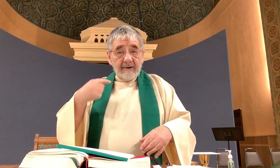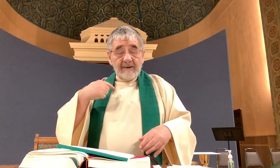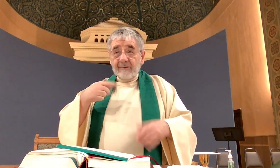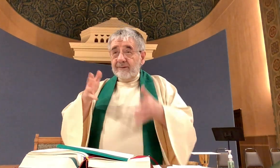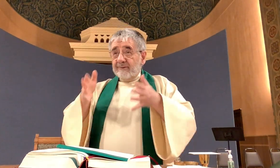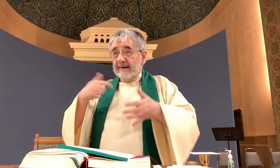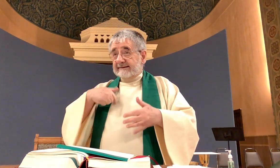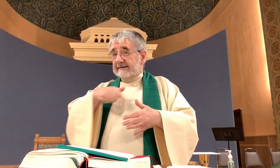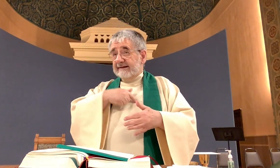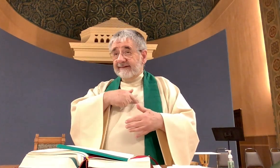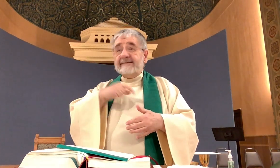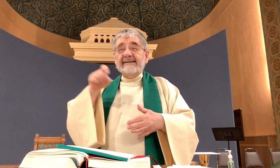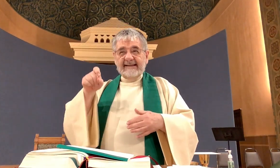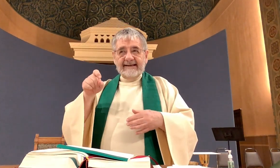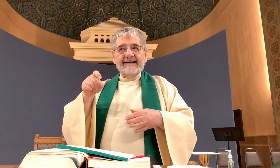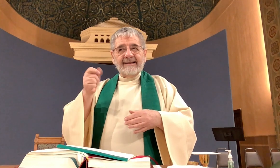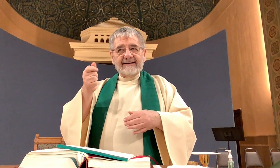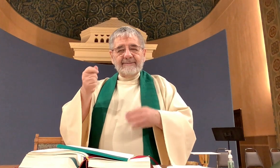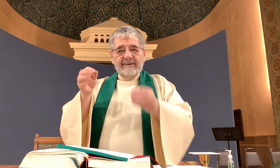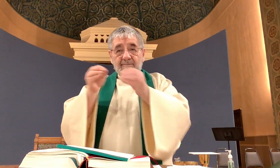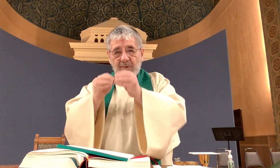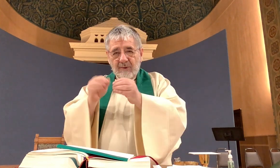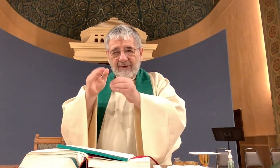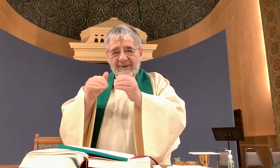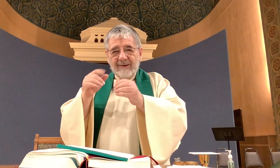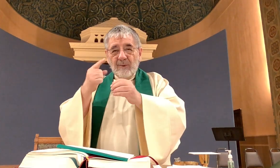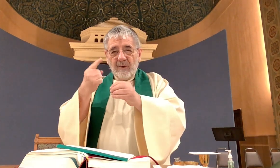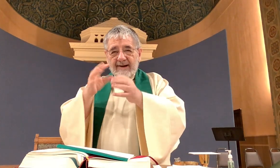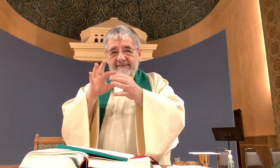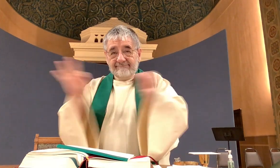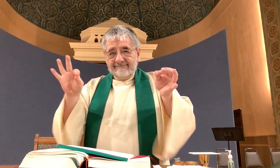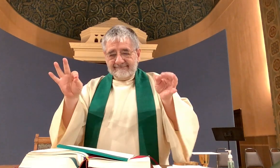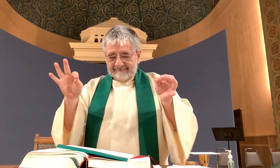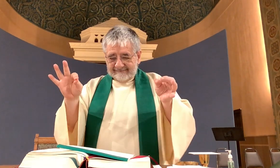The rest of us we need to use more than just one sentence.